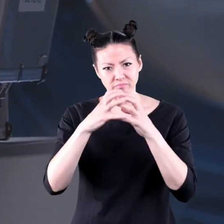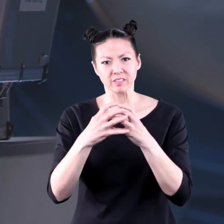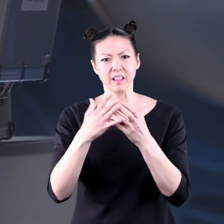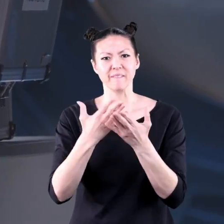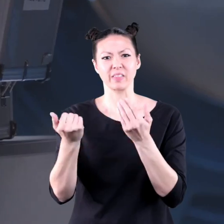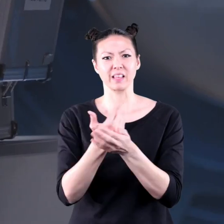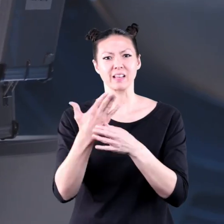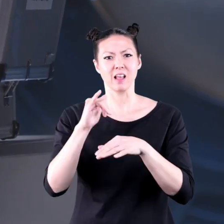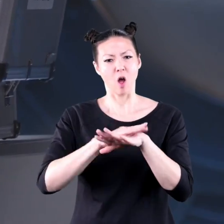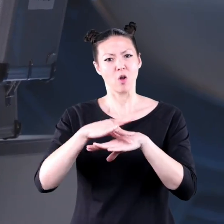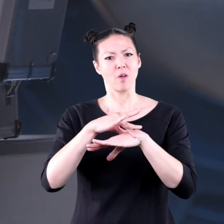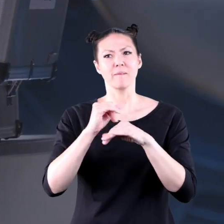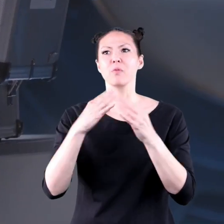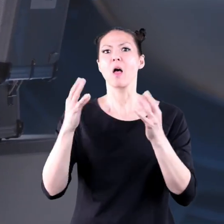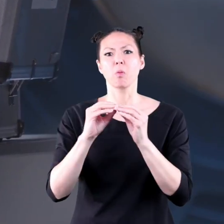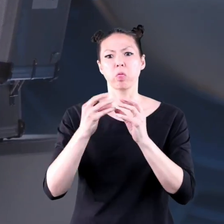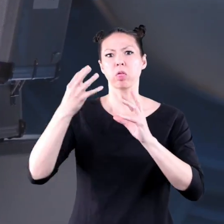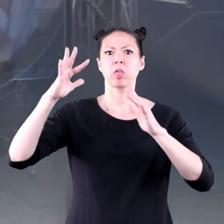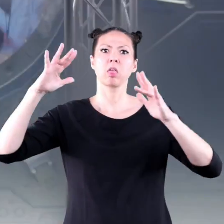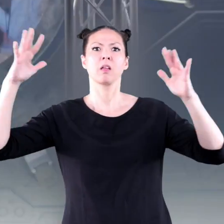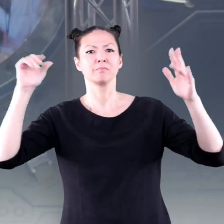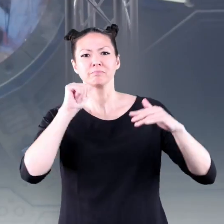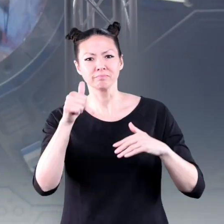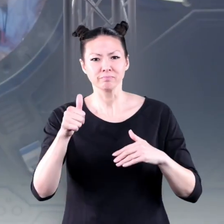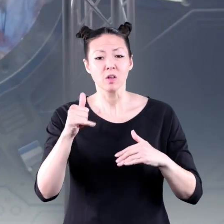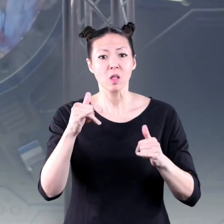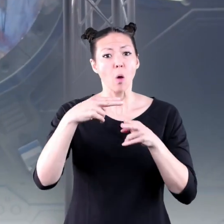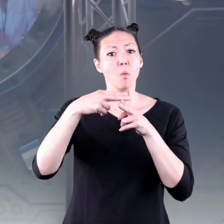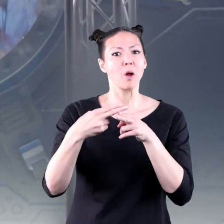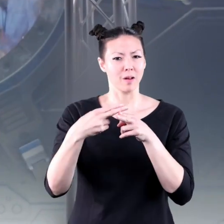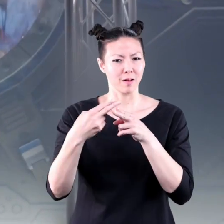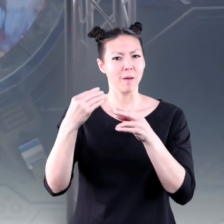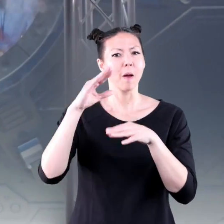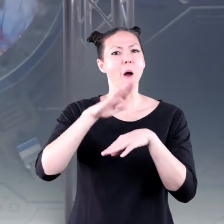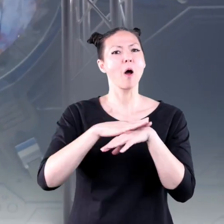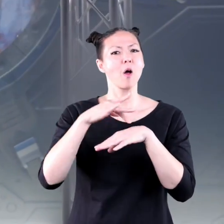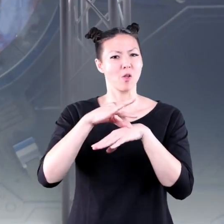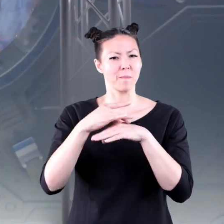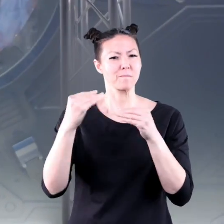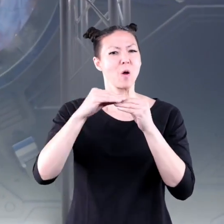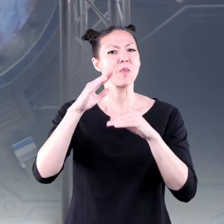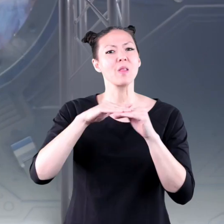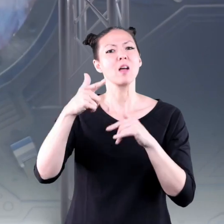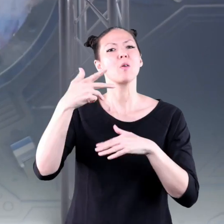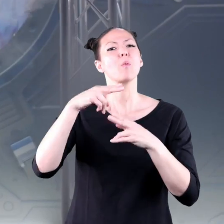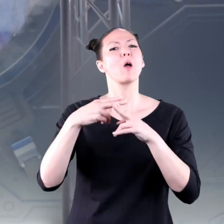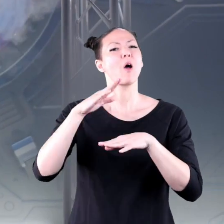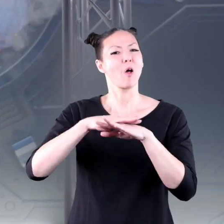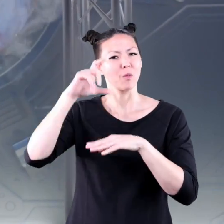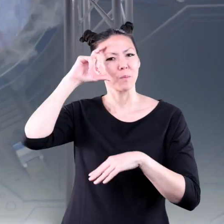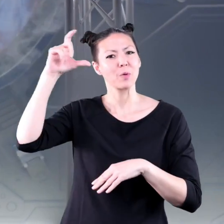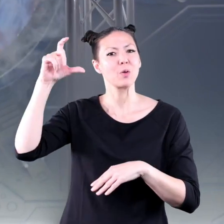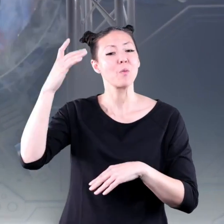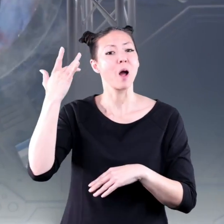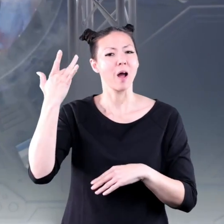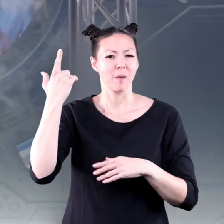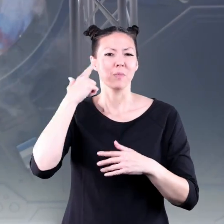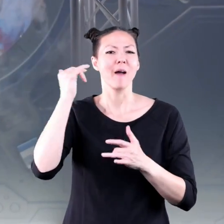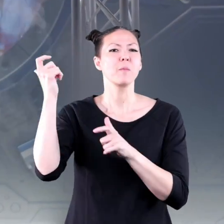earth from floating away you weigh more on earth than you would on the moon because the pull of gravity is